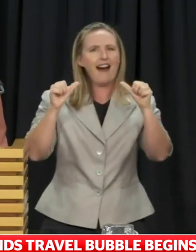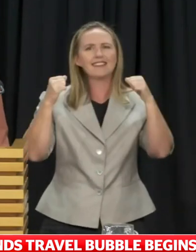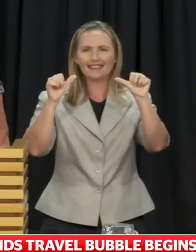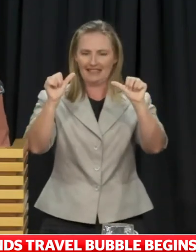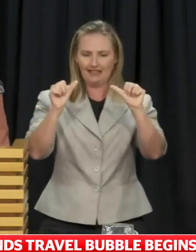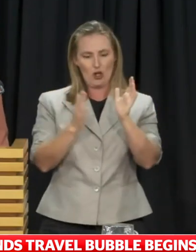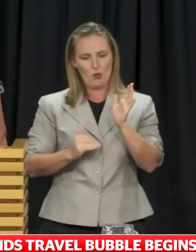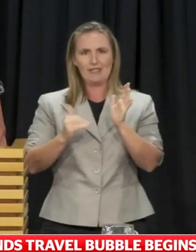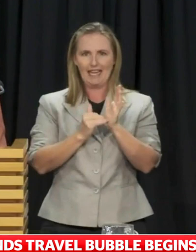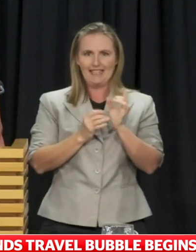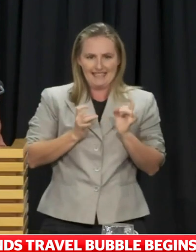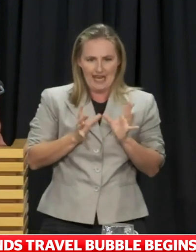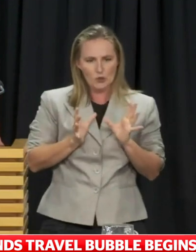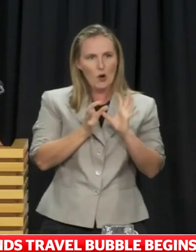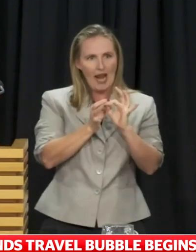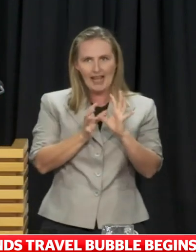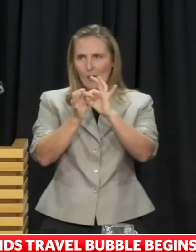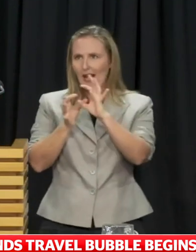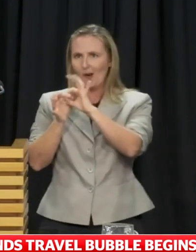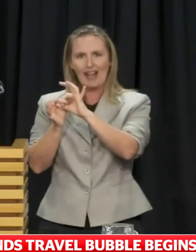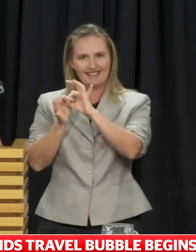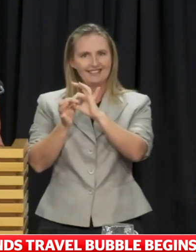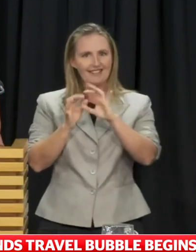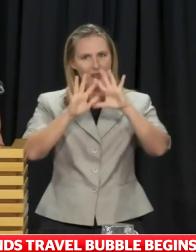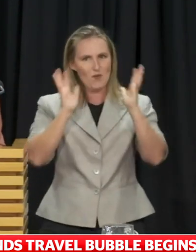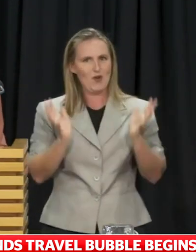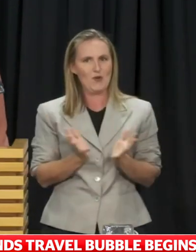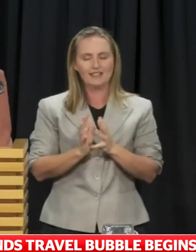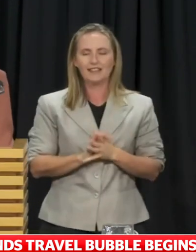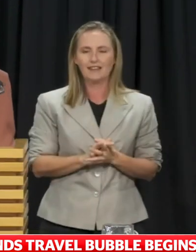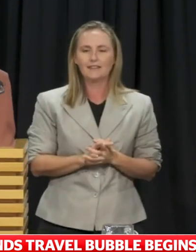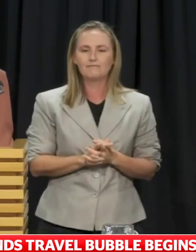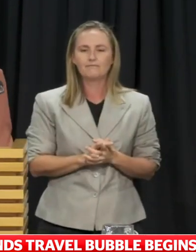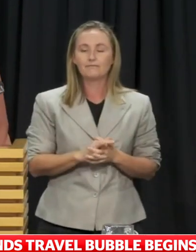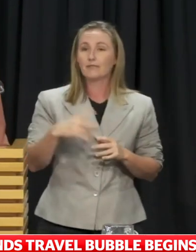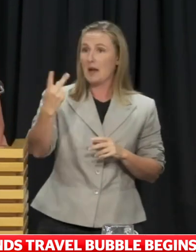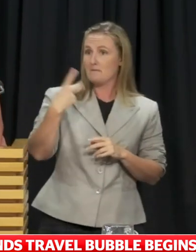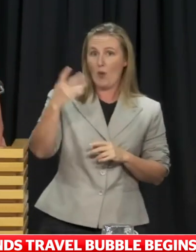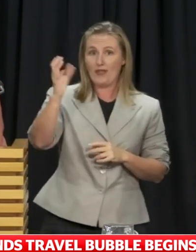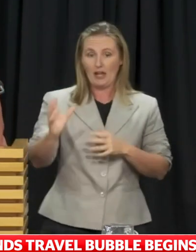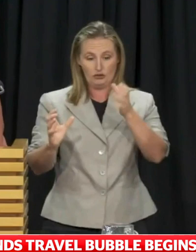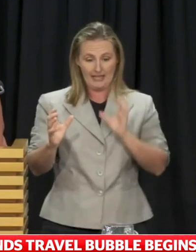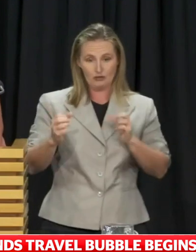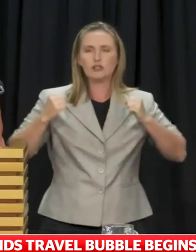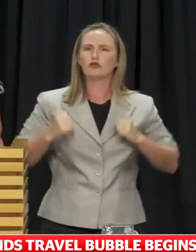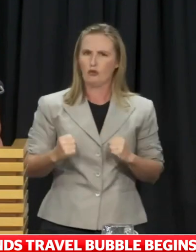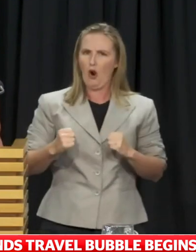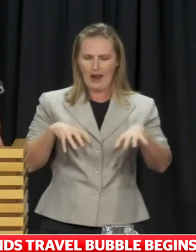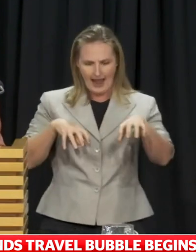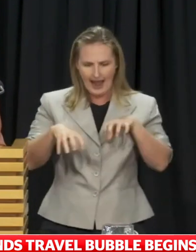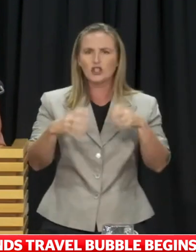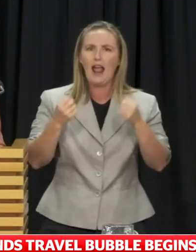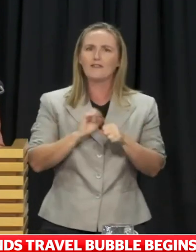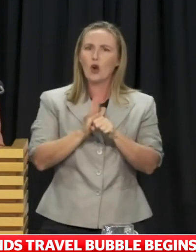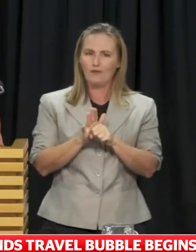reconnection with the world. Both countries' strong response to COVID has allowed this arrangement, which is unique. It will be hugely